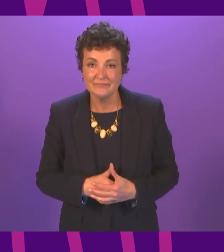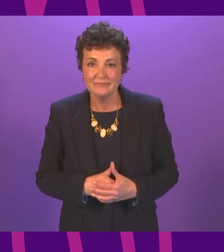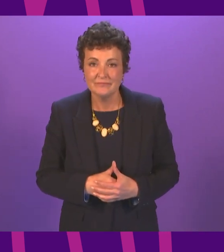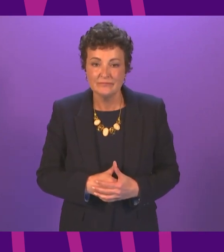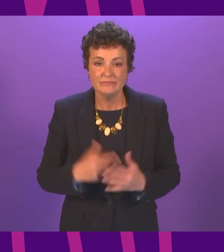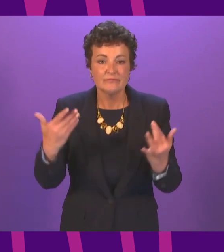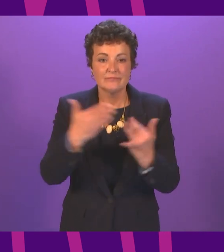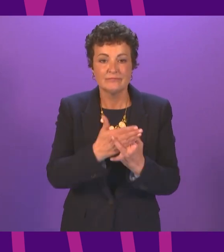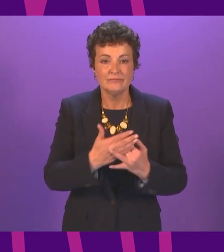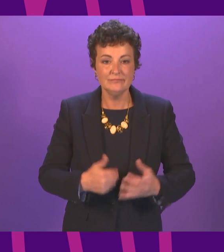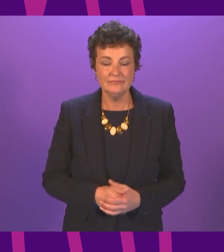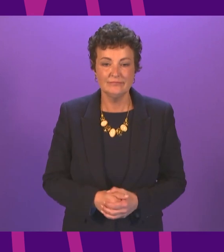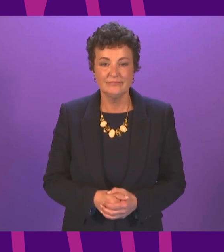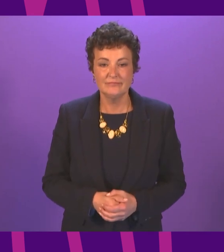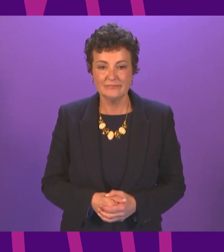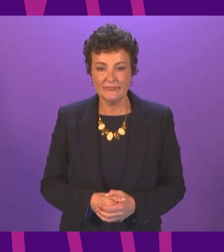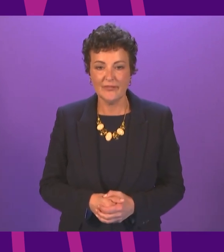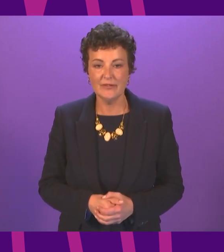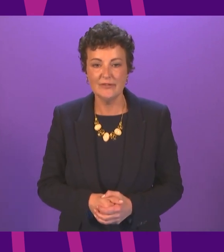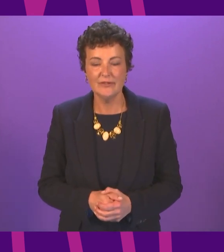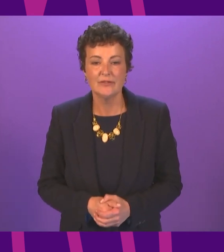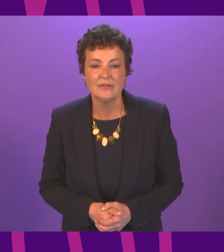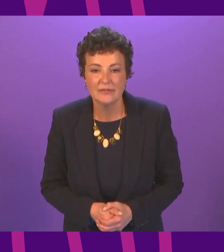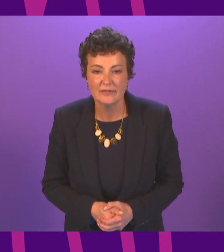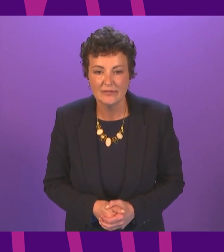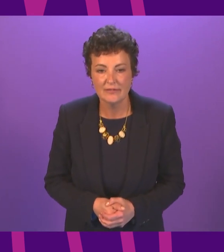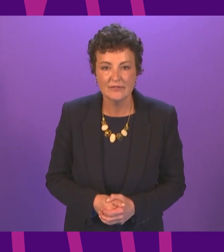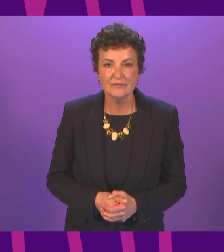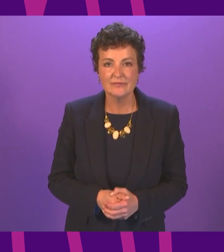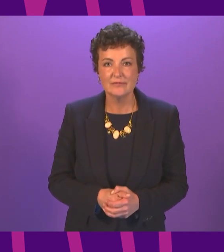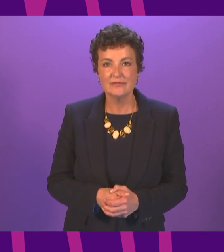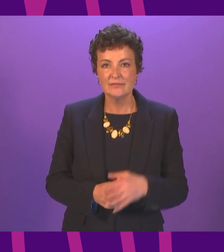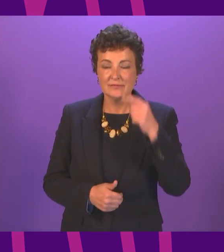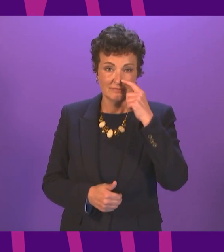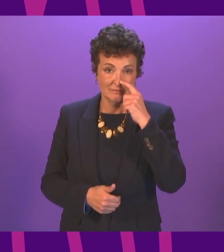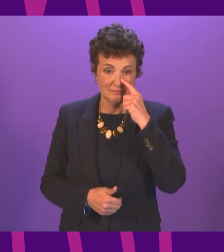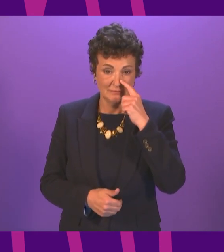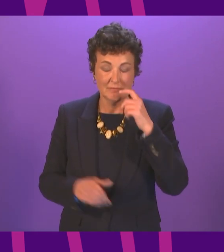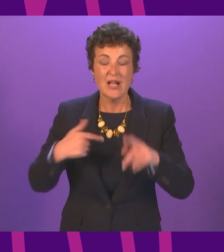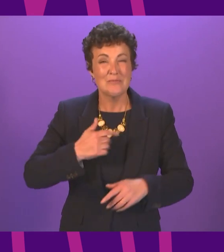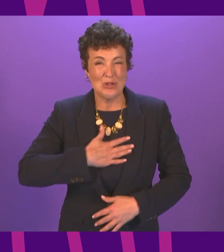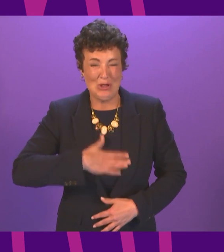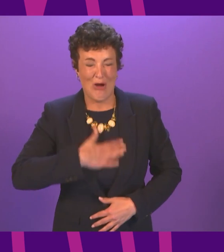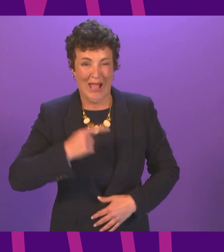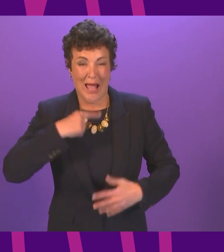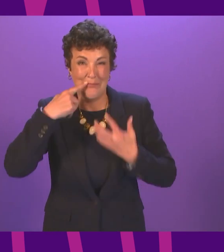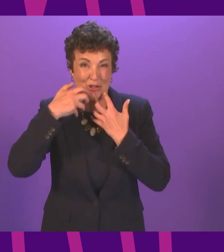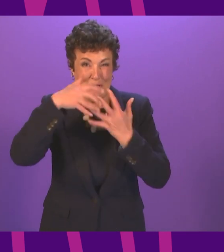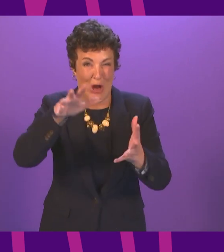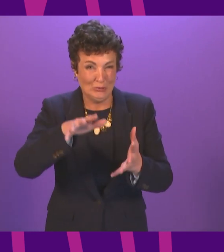spirit... Yes? Martin Whitfield. I am very grateful and apologise for the loud shout from the back.